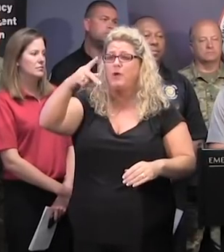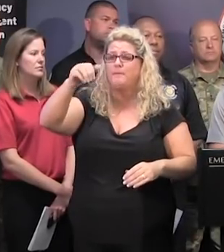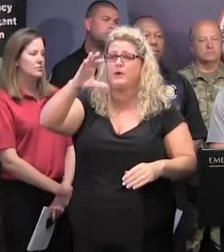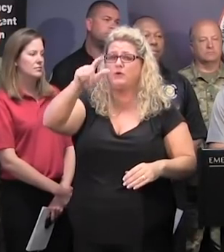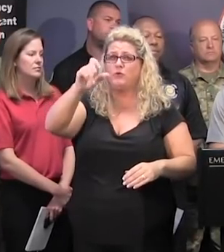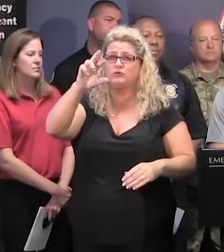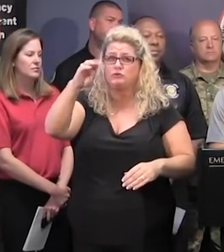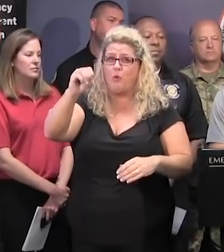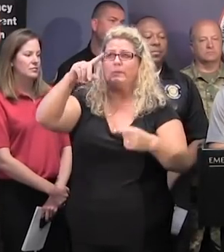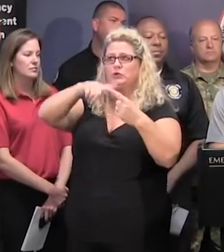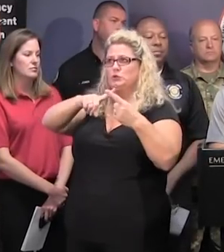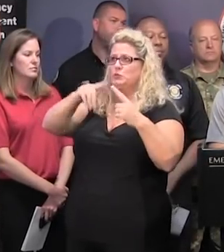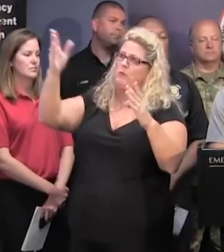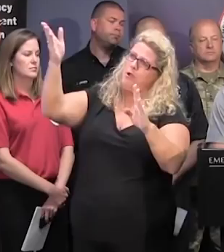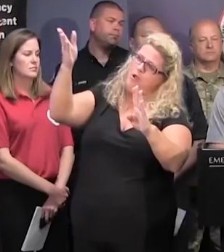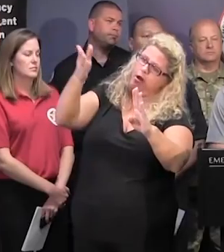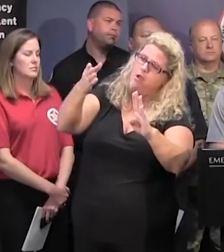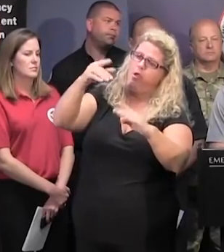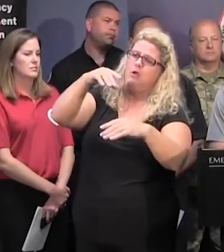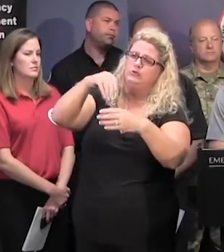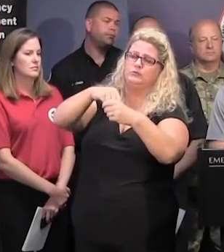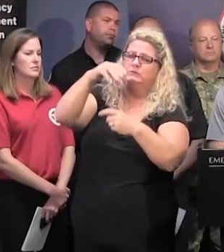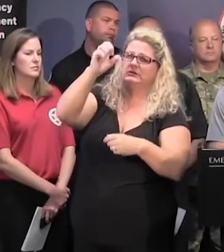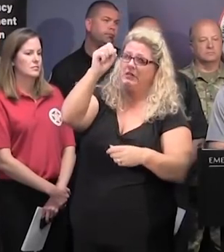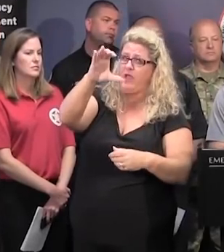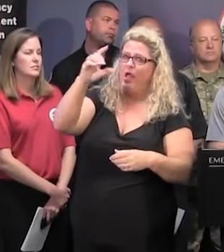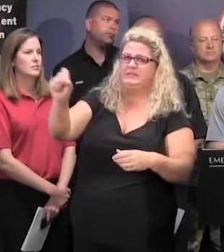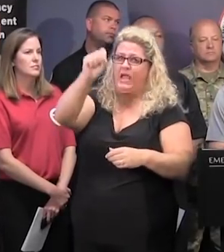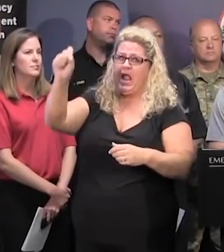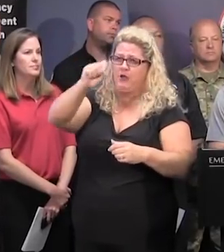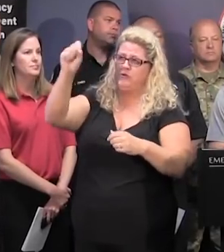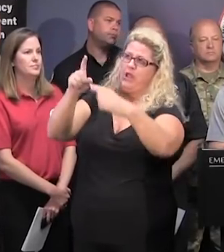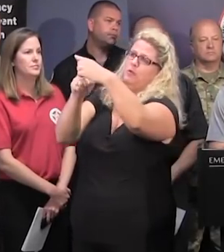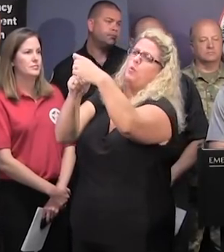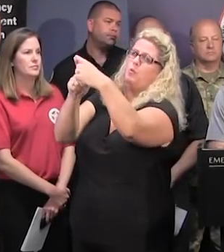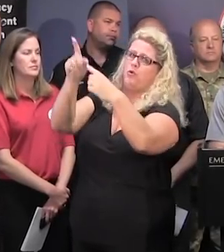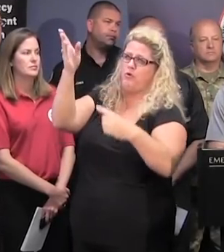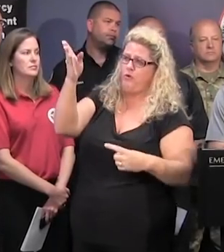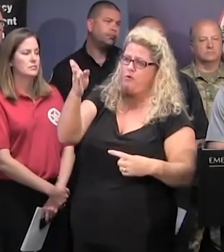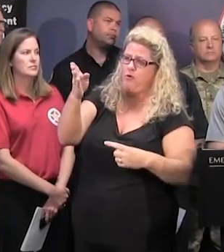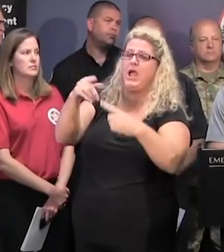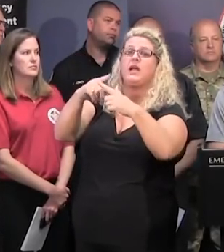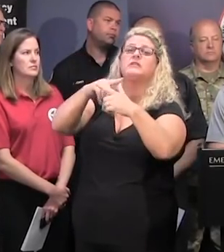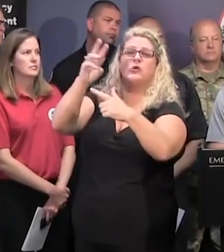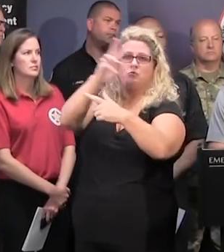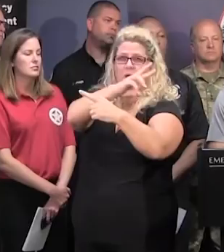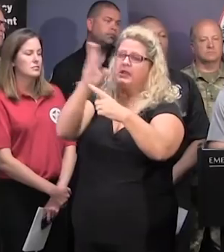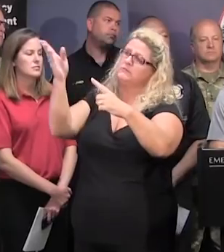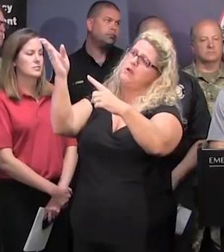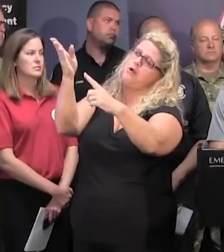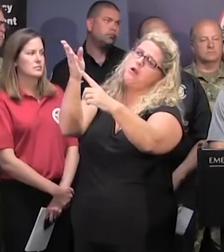northeast South Carolina into Saturday. After that, it should slowly shift westward across South